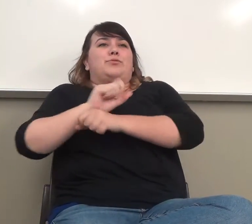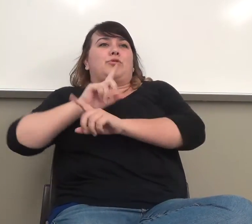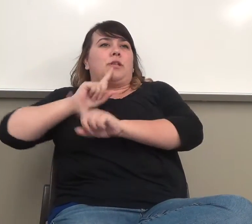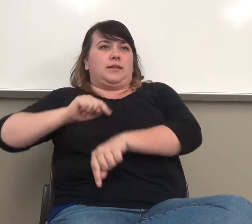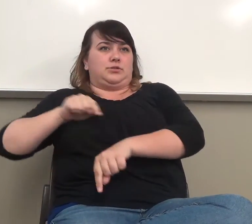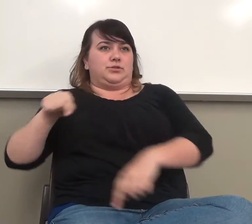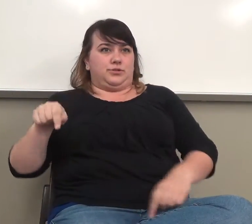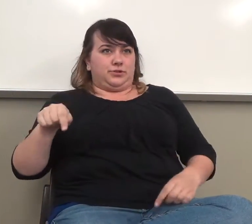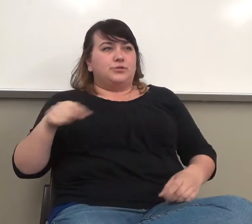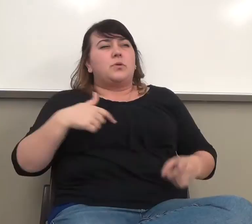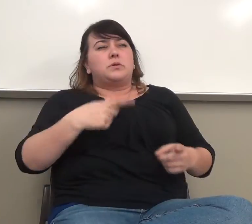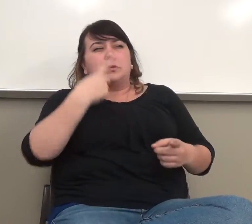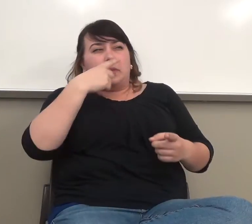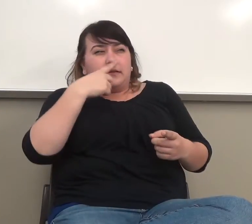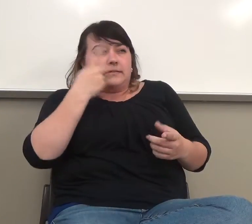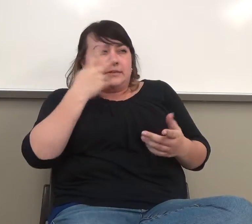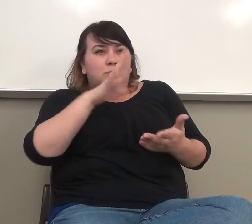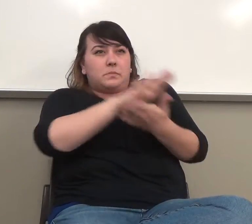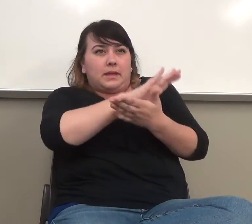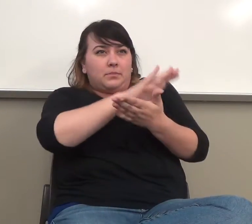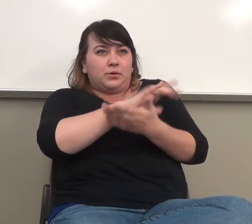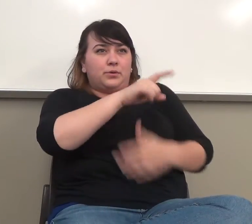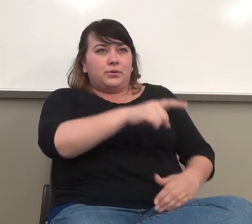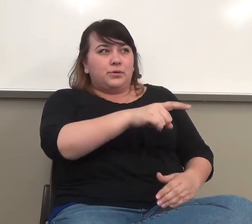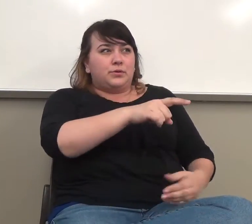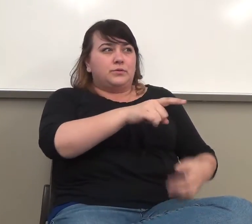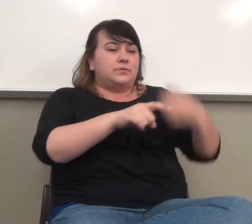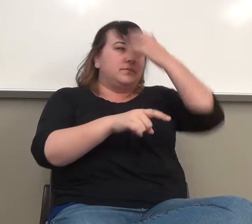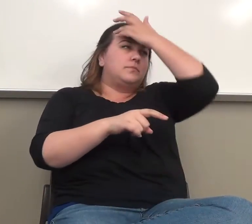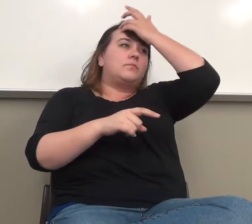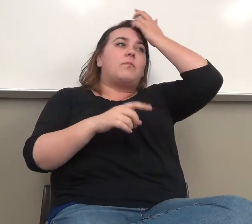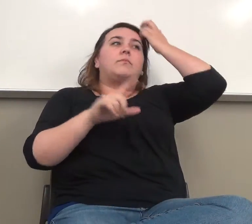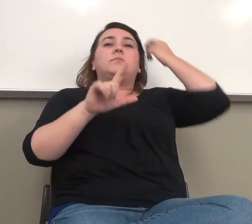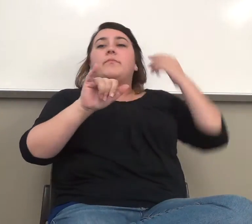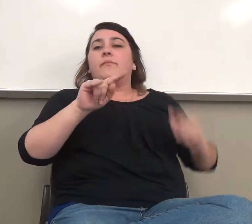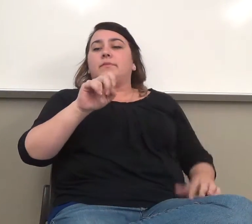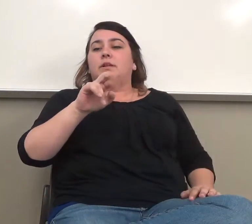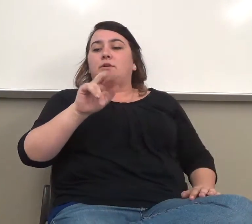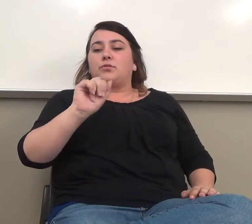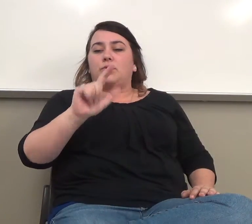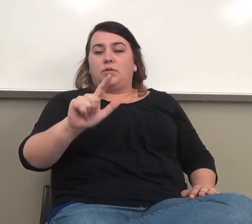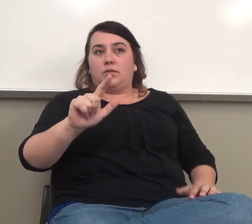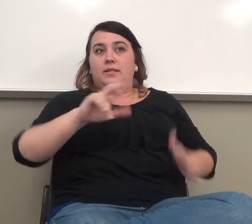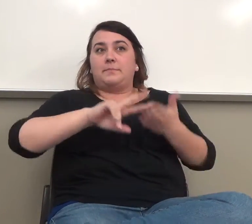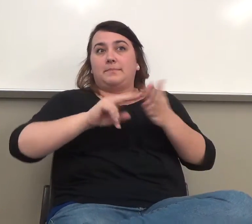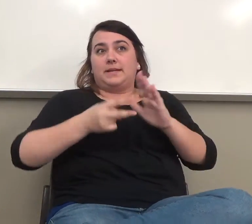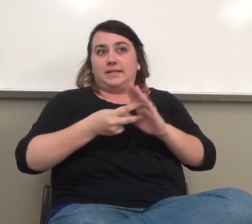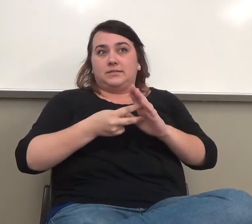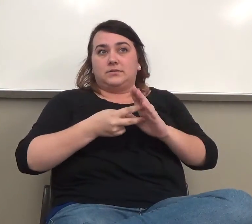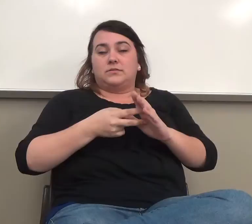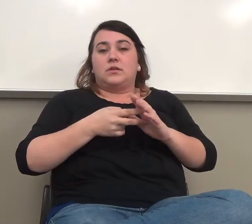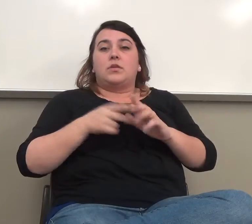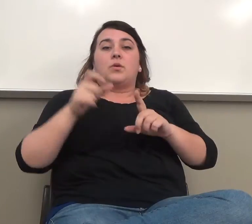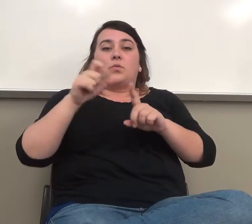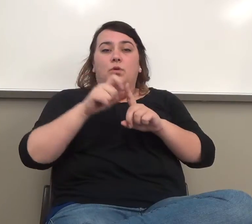Okay? So literal means you took the word journey,